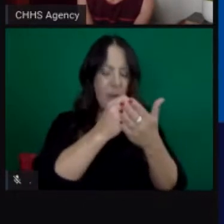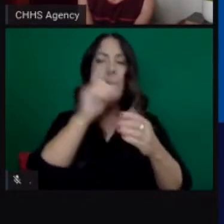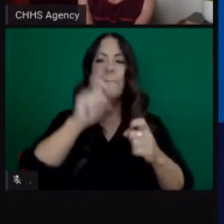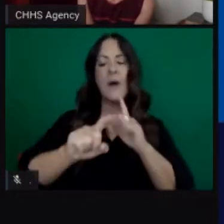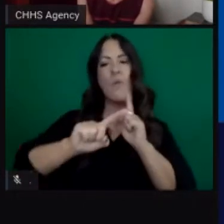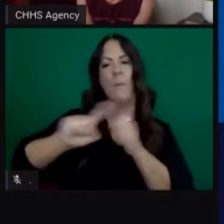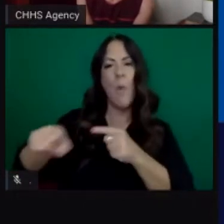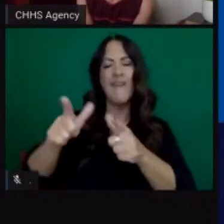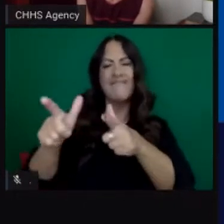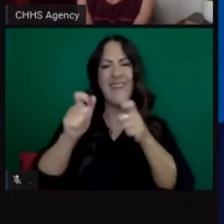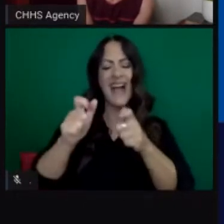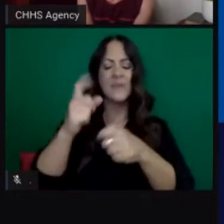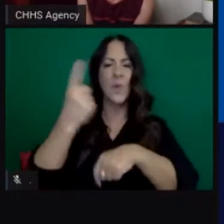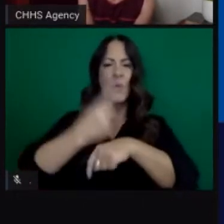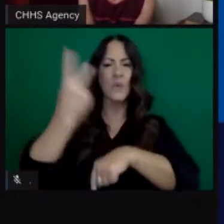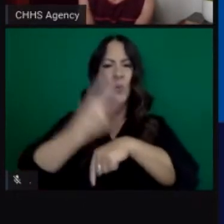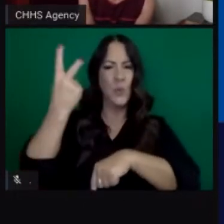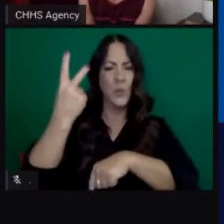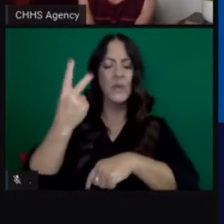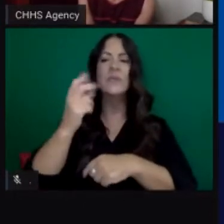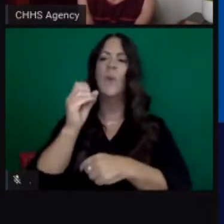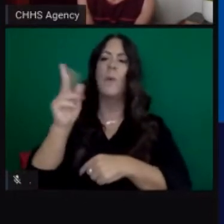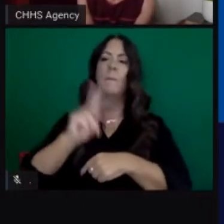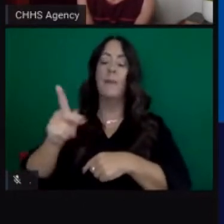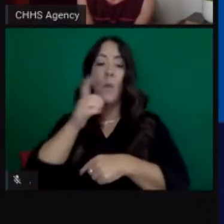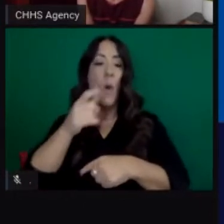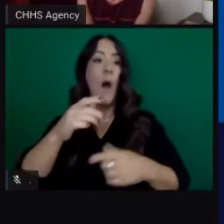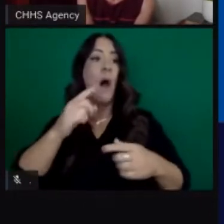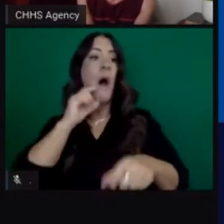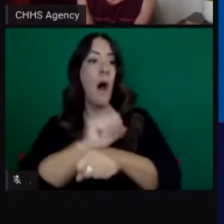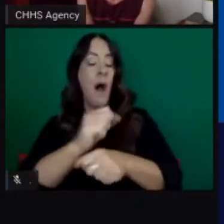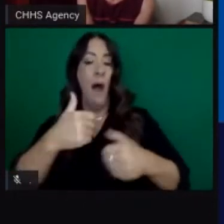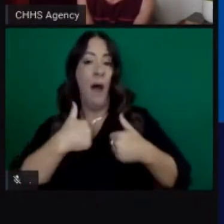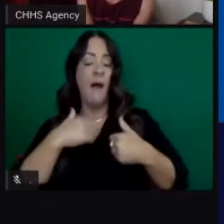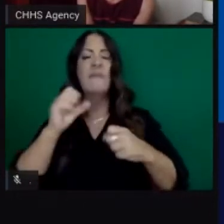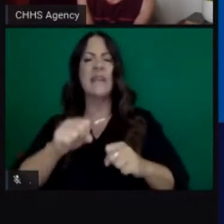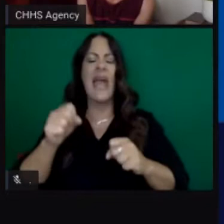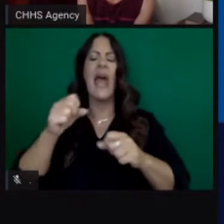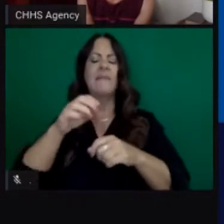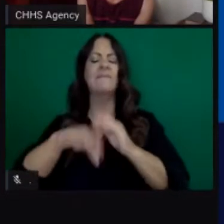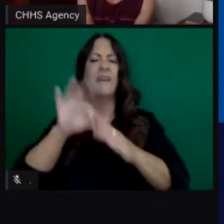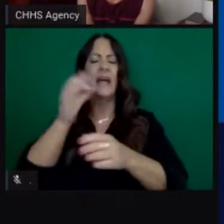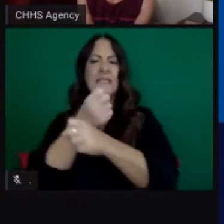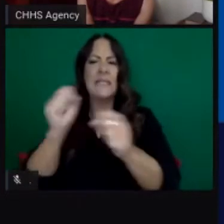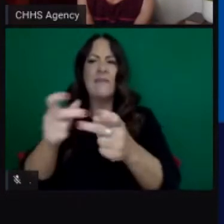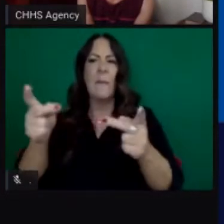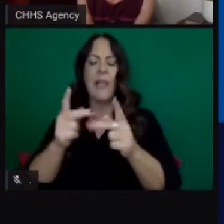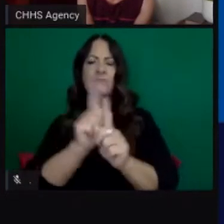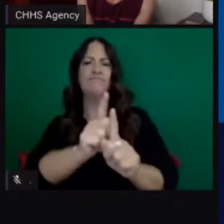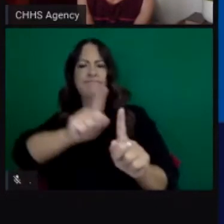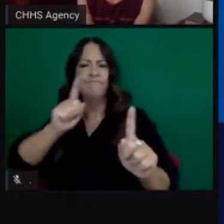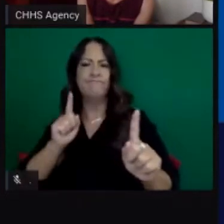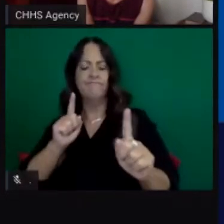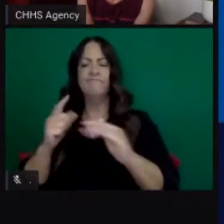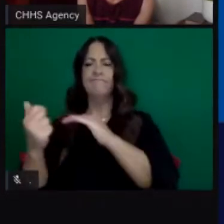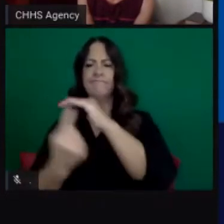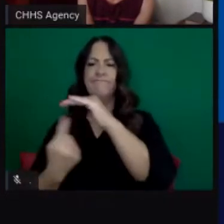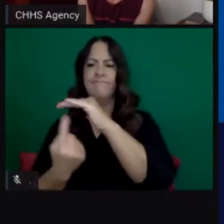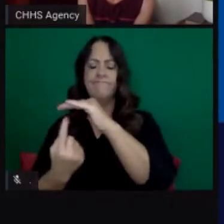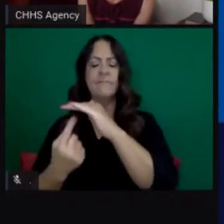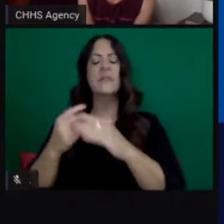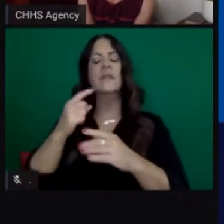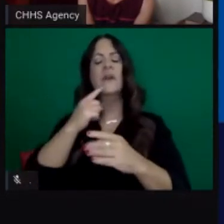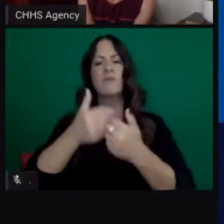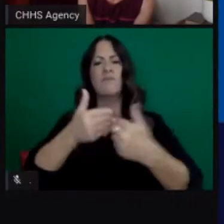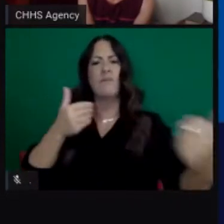be reported to the individual, reported to the local public health department, and really in order to interrupt transmission and get people safely isolated and